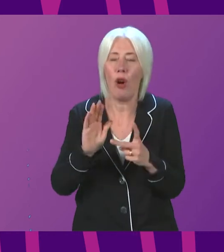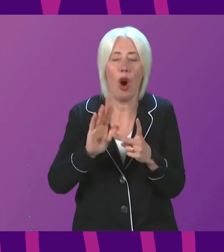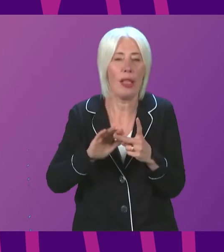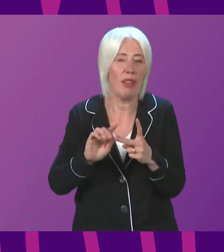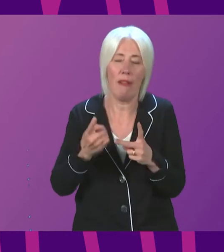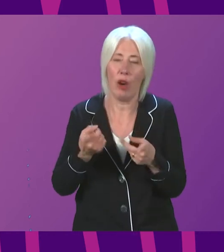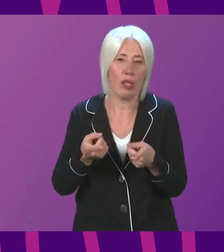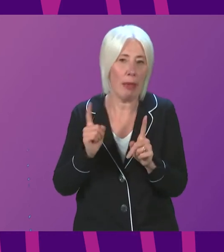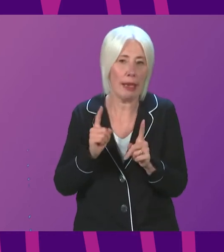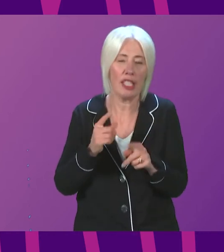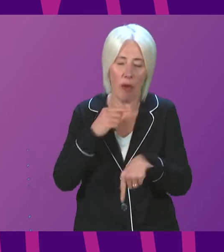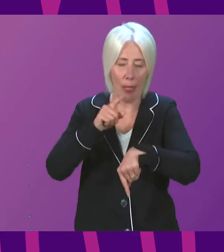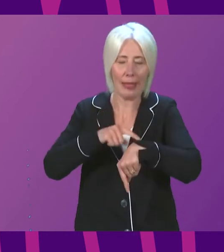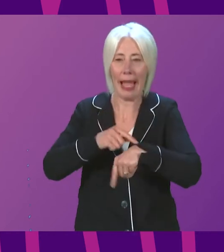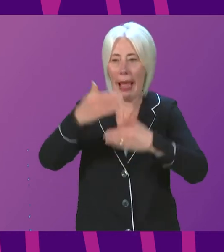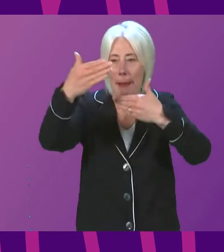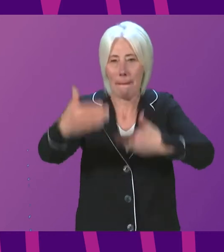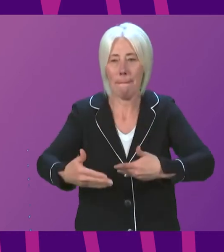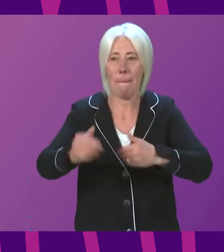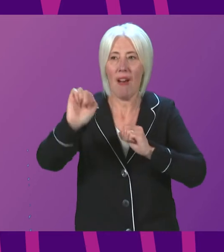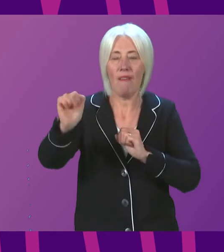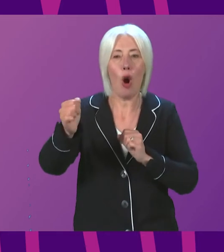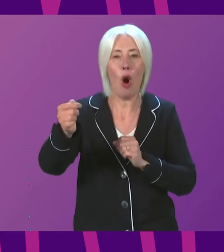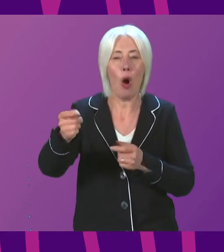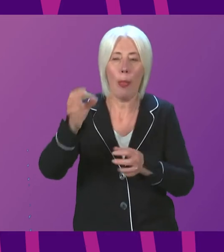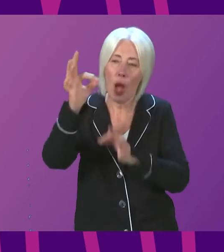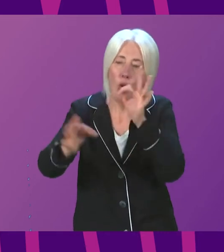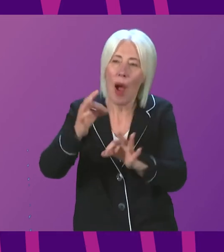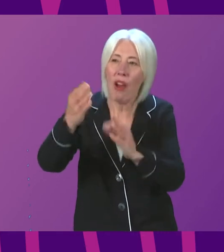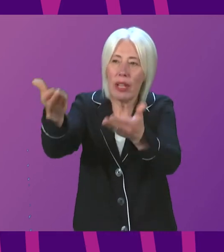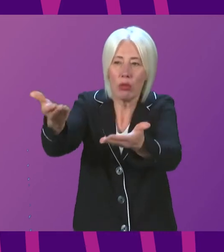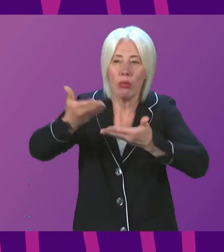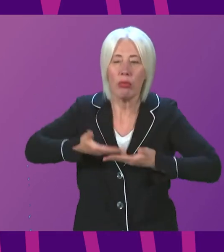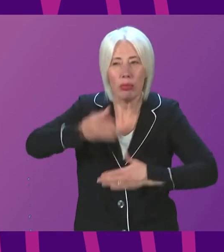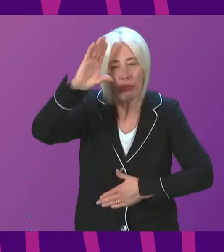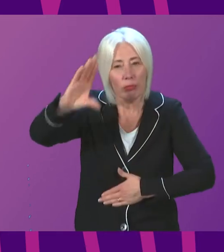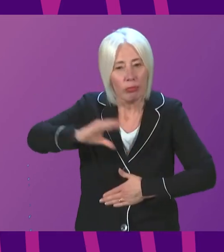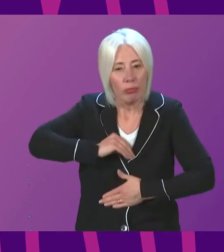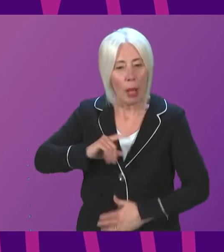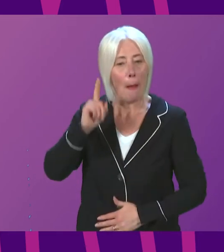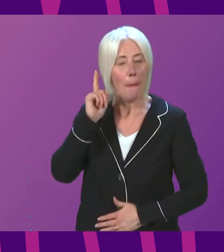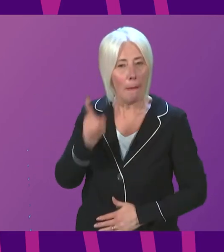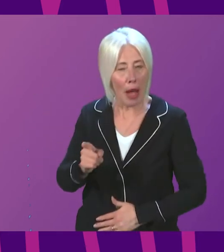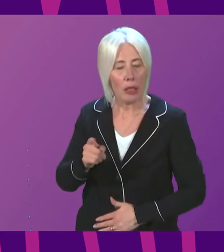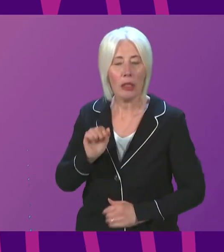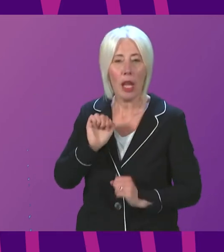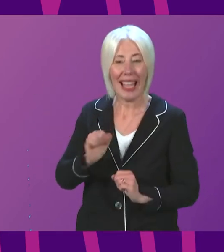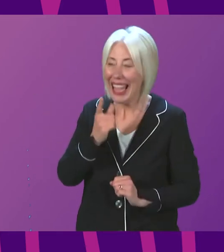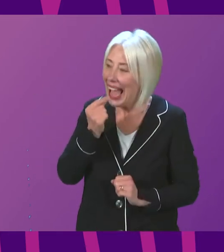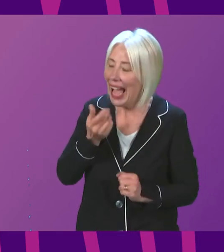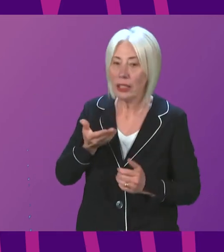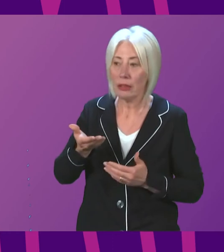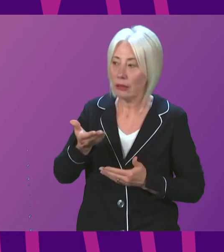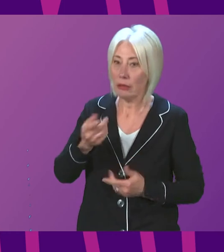Minister to give a time frame for the inquiry to report its findings. However, is the Deputy First Minister in a position to